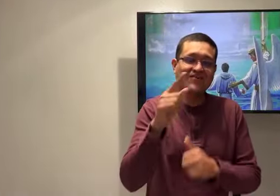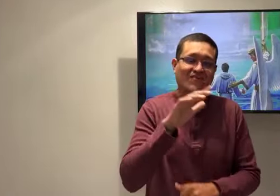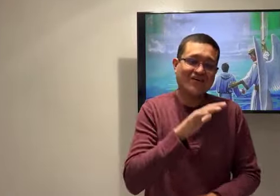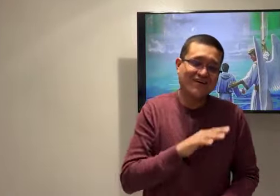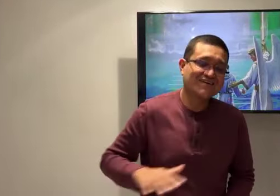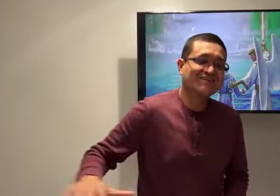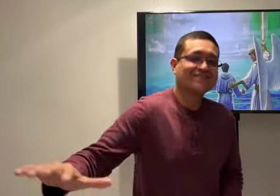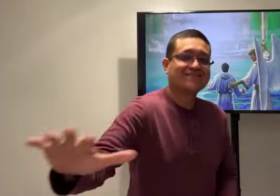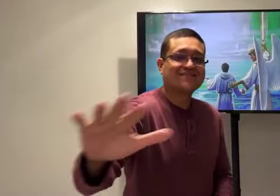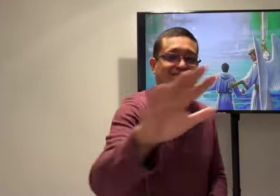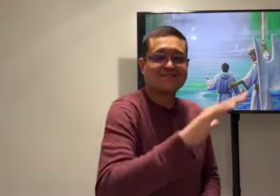Praise the Lord, everyone.